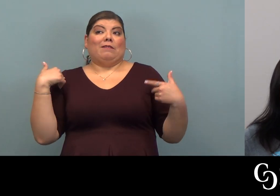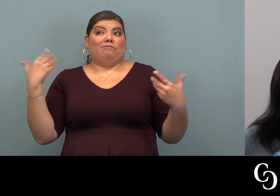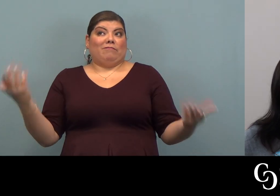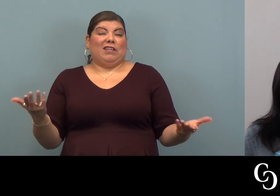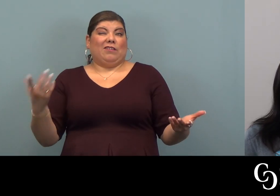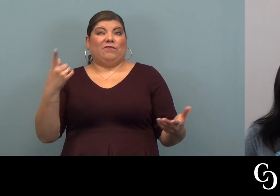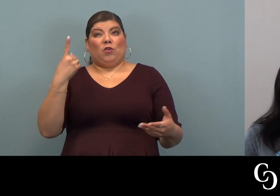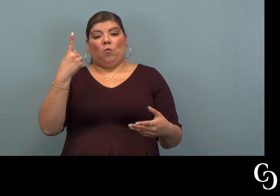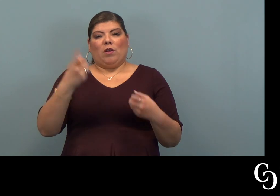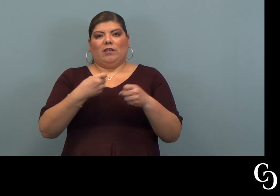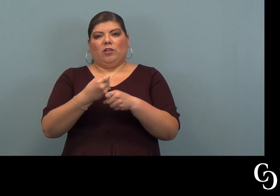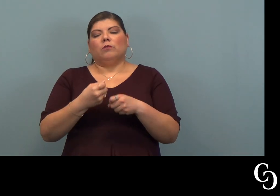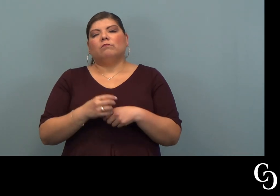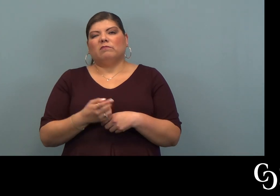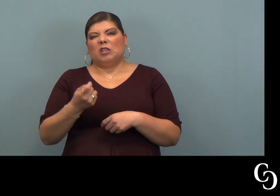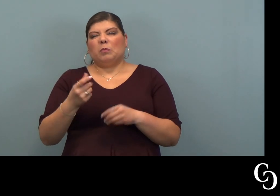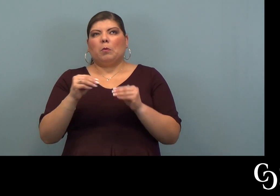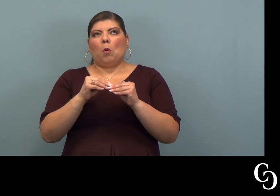a little over a year.